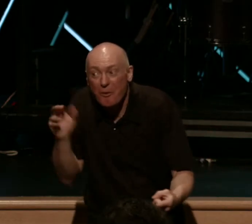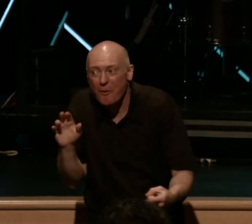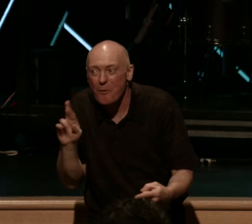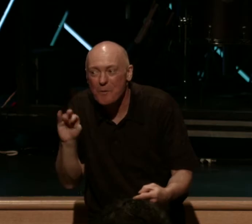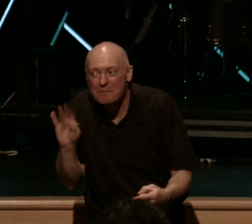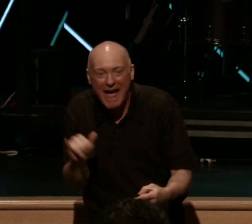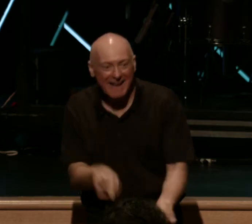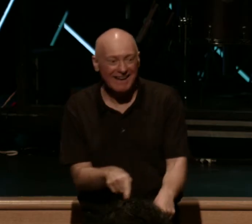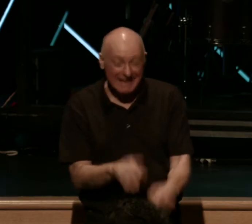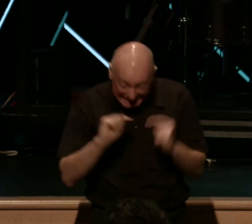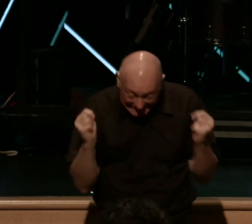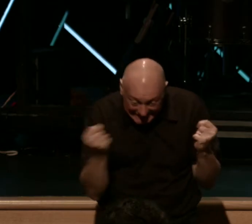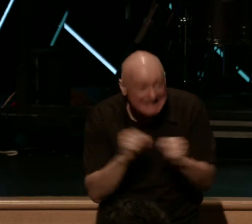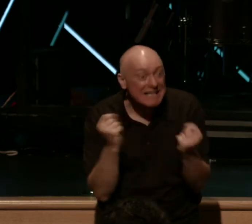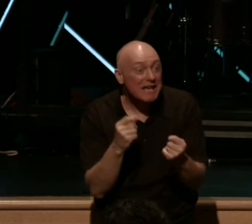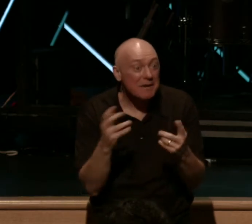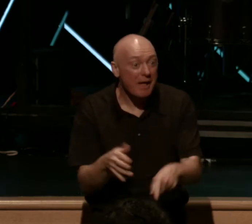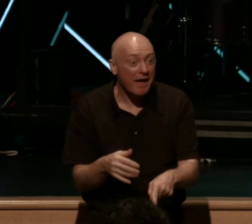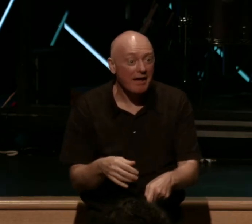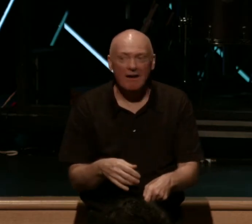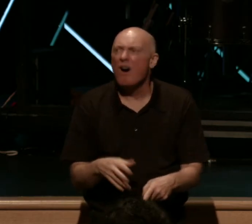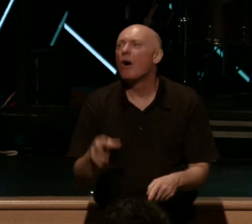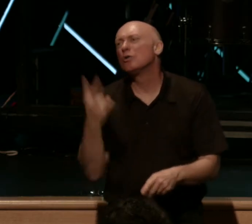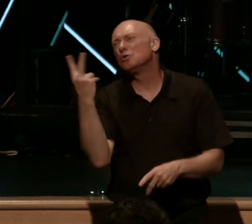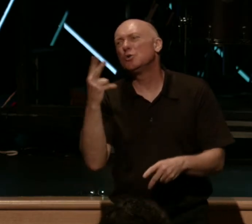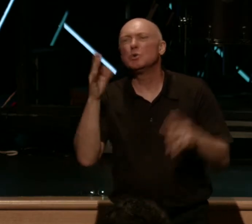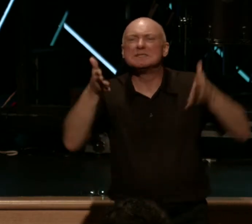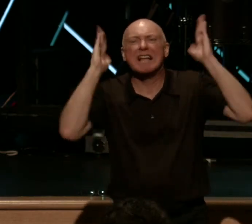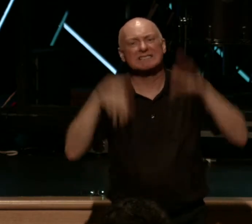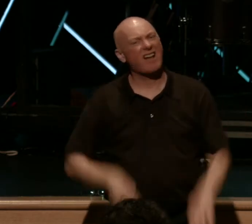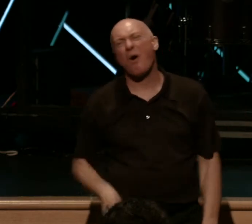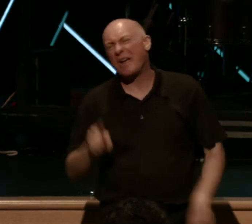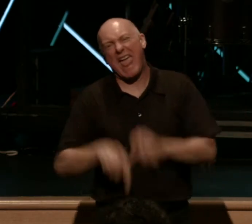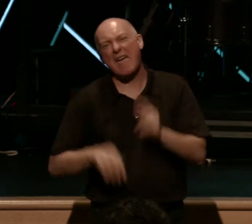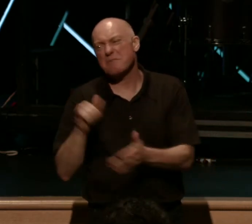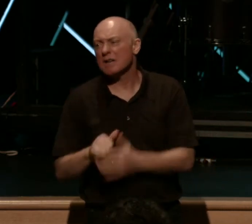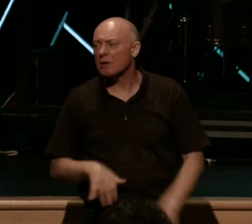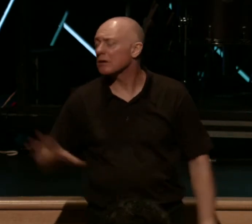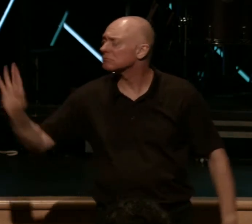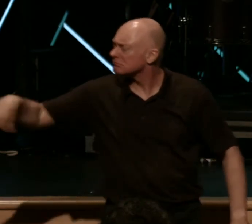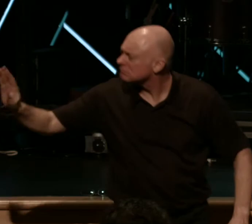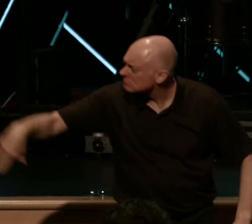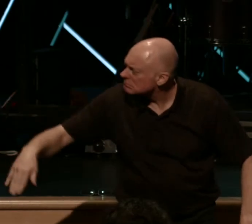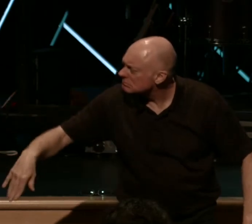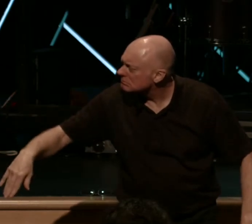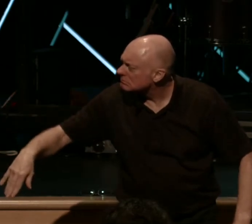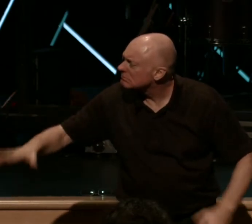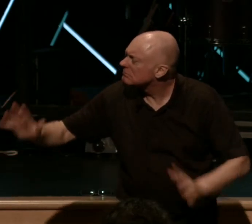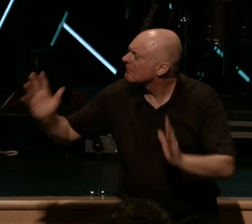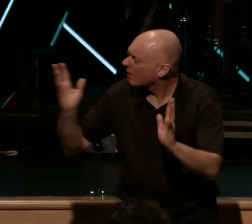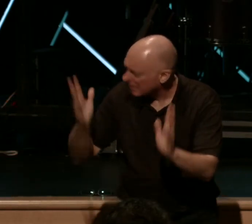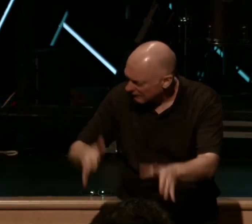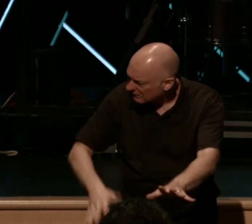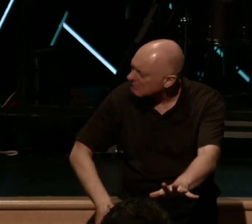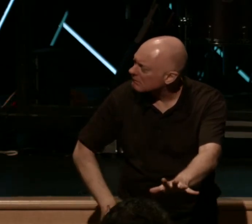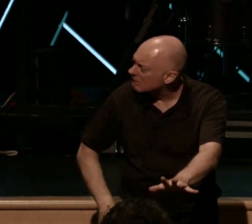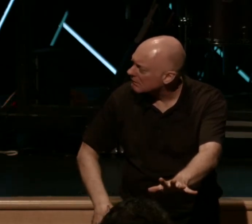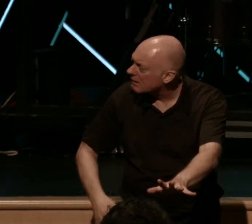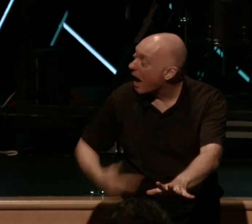Honey, our team's playing. And she says, Oh, man, they're down by two touchdowns. They'll never come back. He grabs her arm and he says, Leave it. I'll bet you.